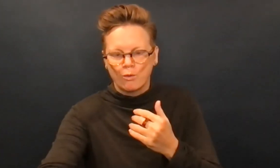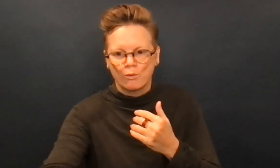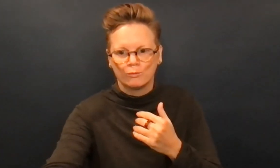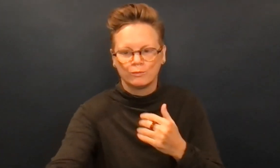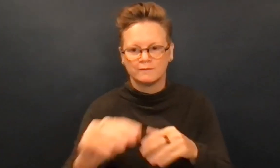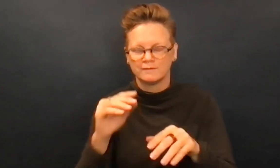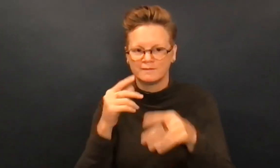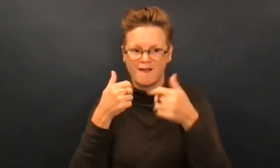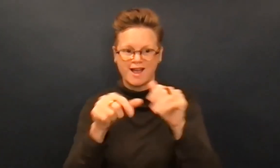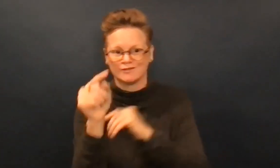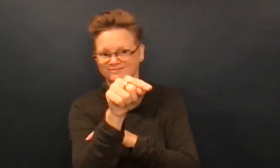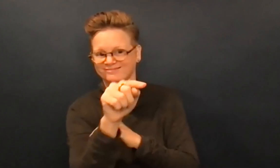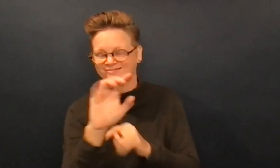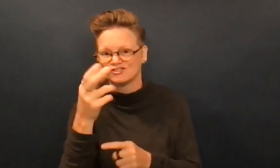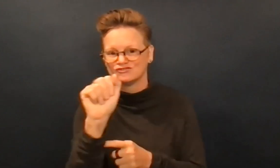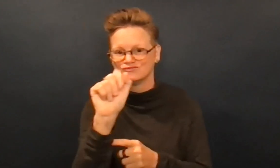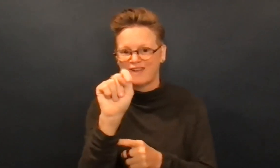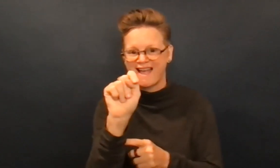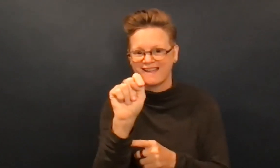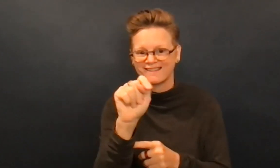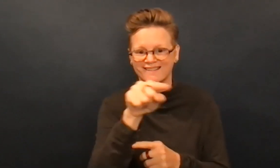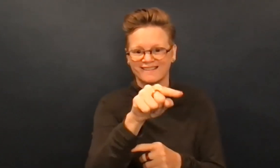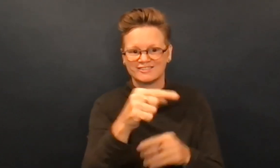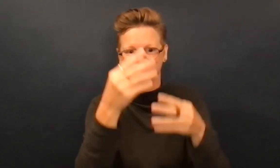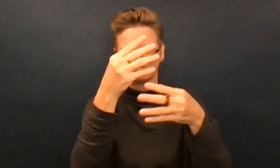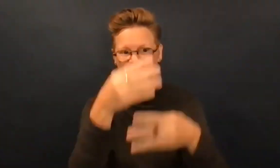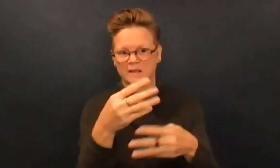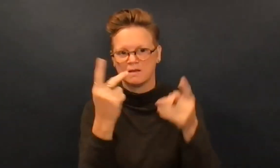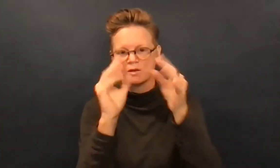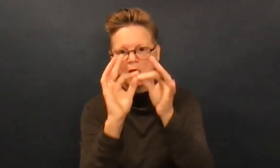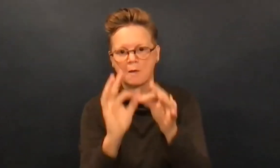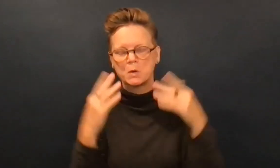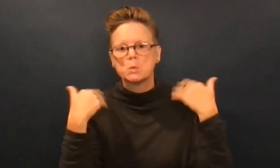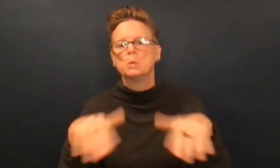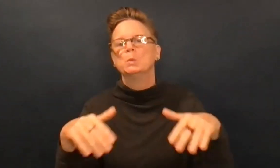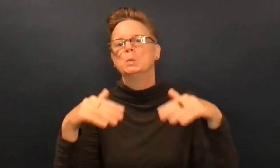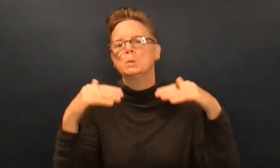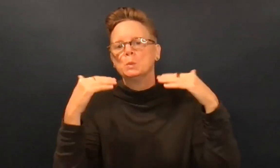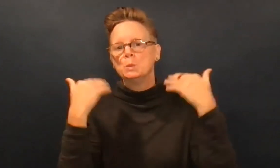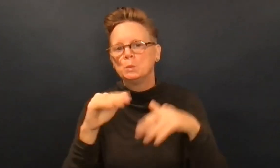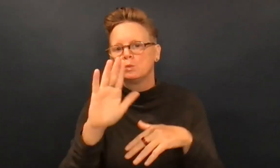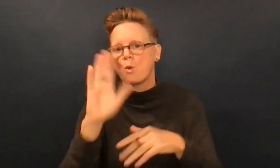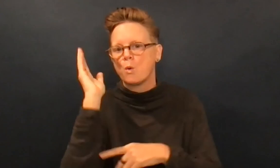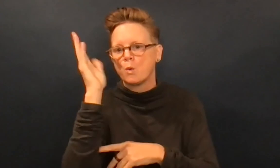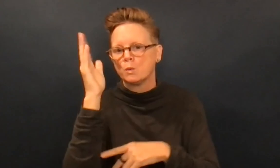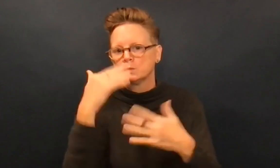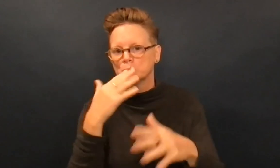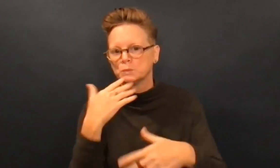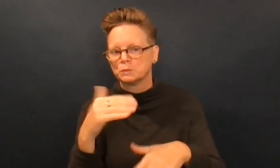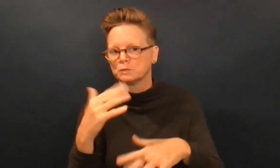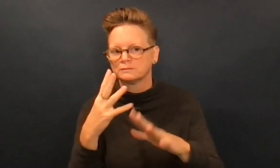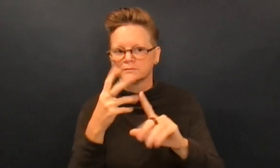Jack says, I wanted to let people know I actually looked on the chat and there are some